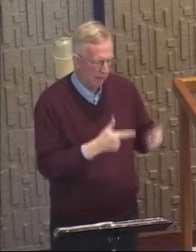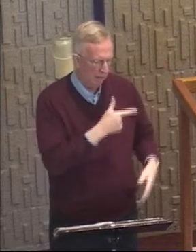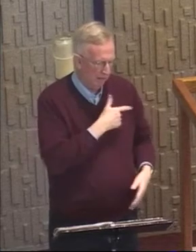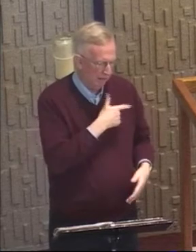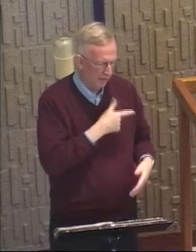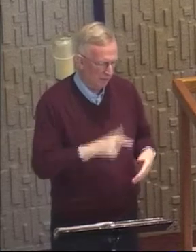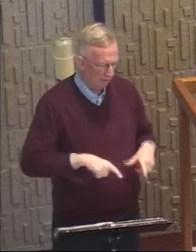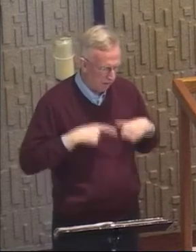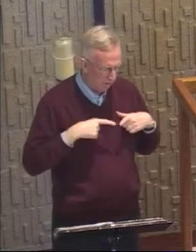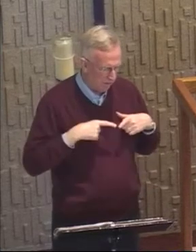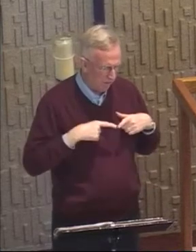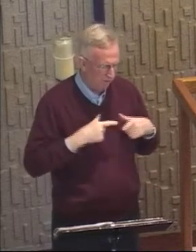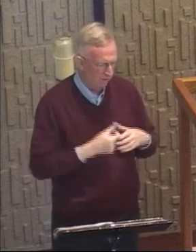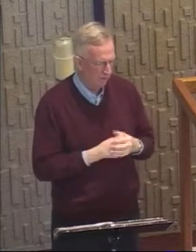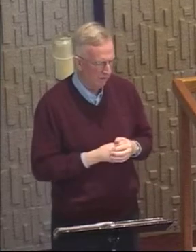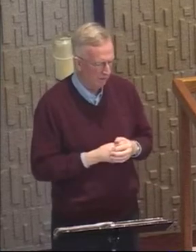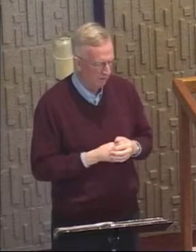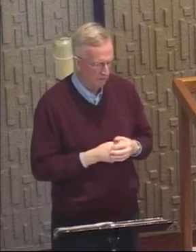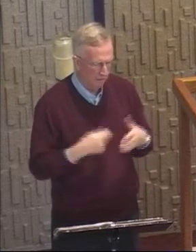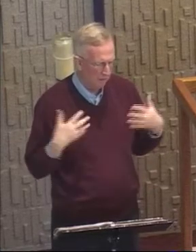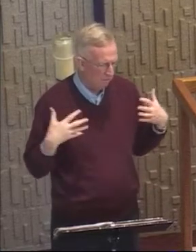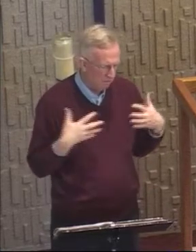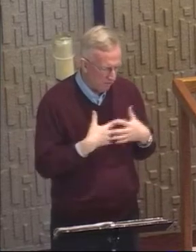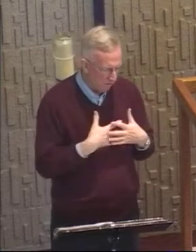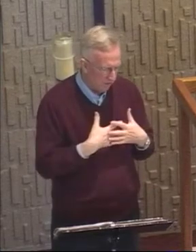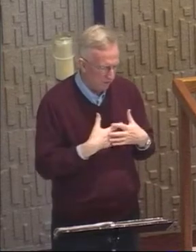complacency. Maybe it's fear.